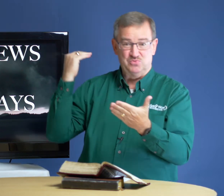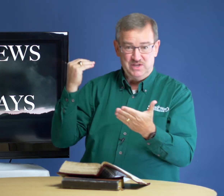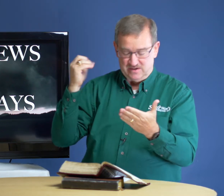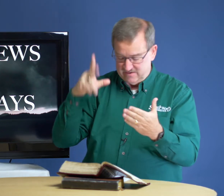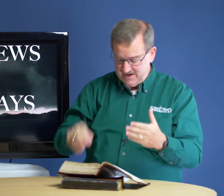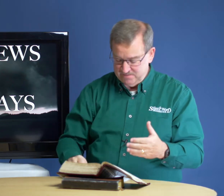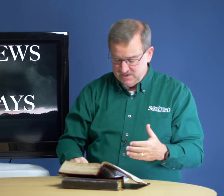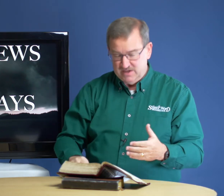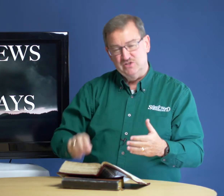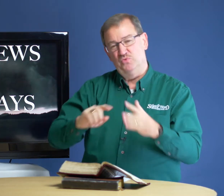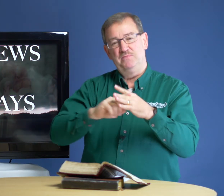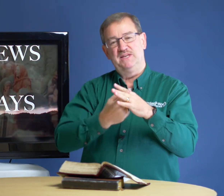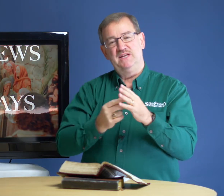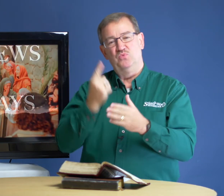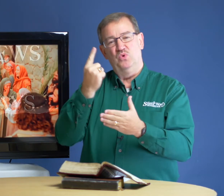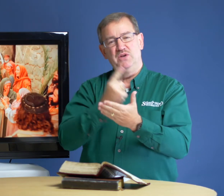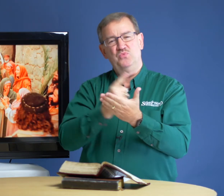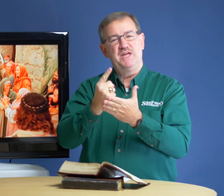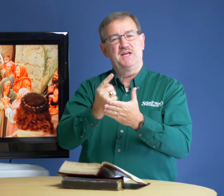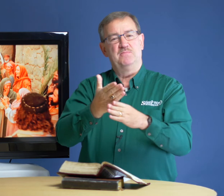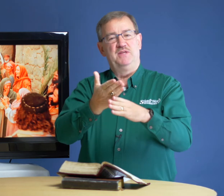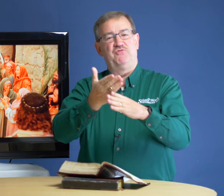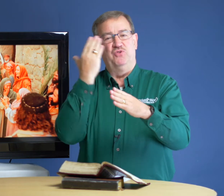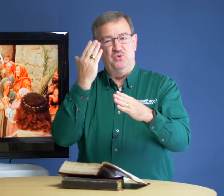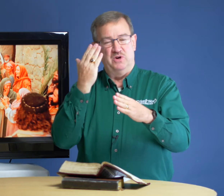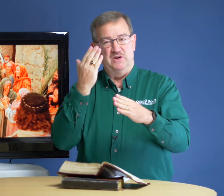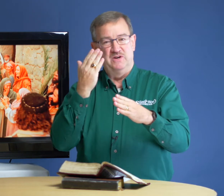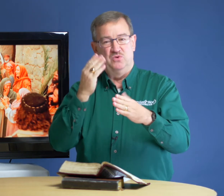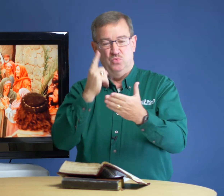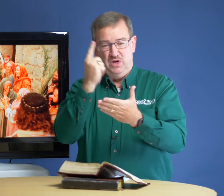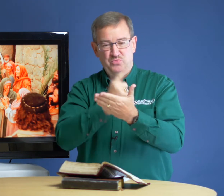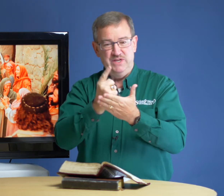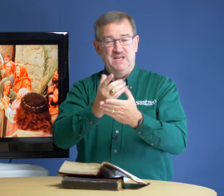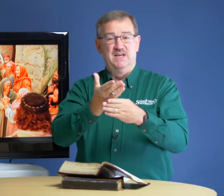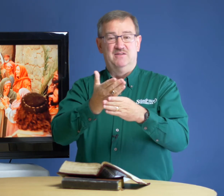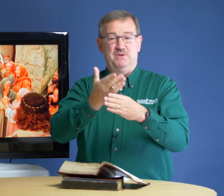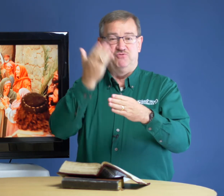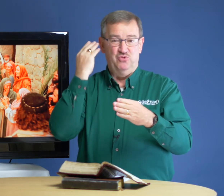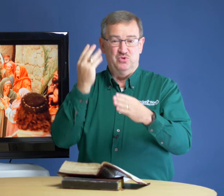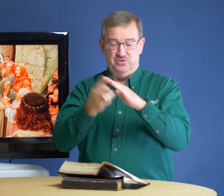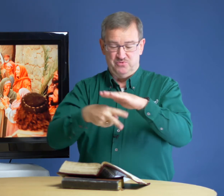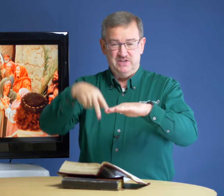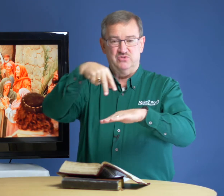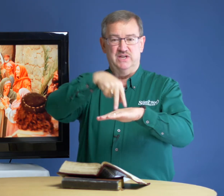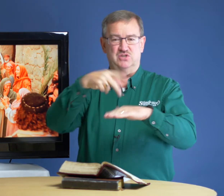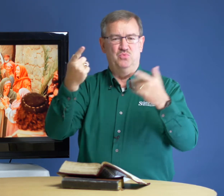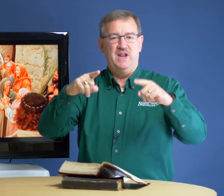week. All right. So we begin one week before, one week before the resurrection. What